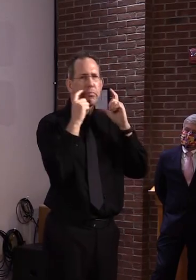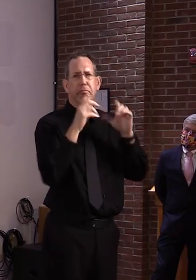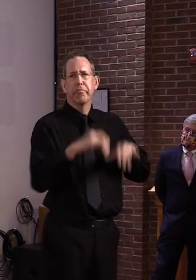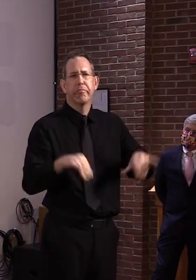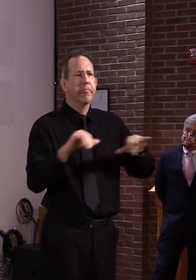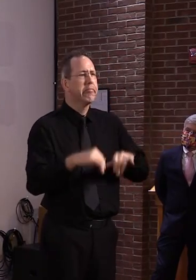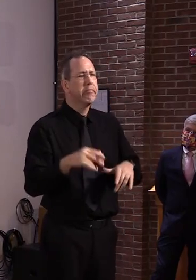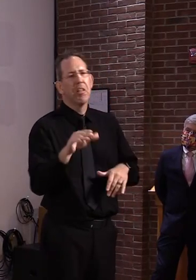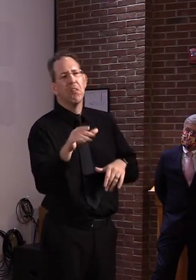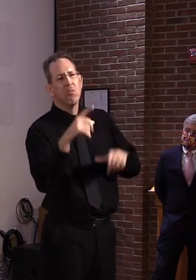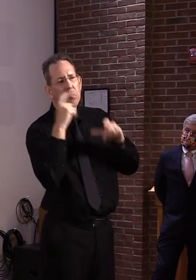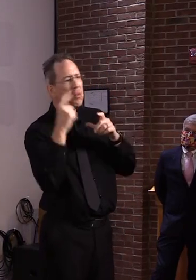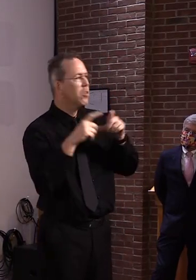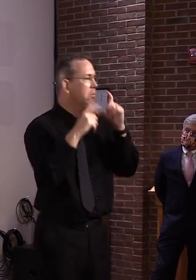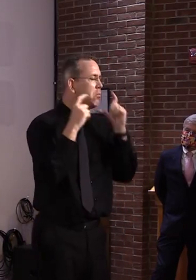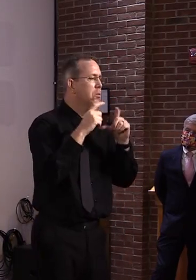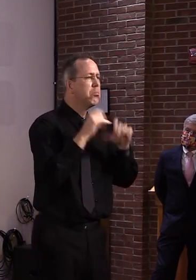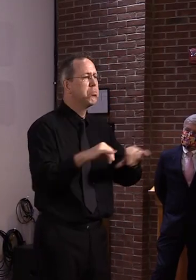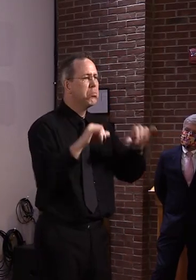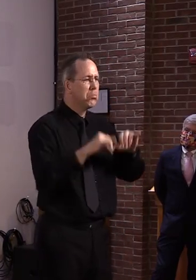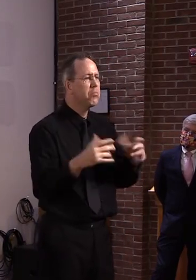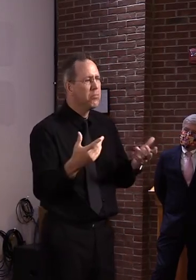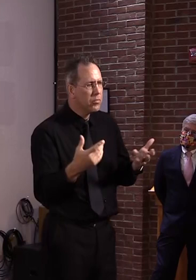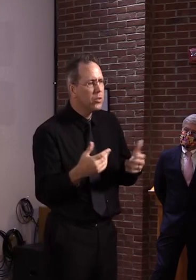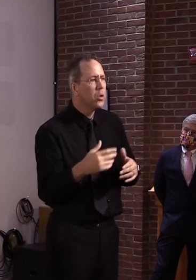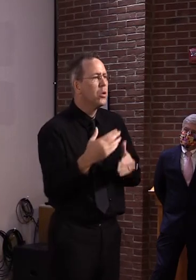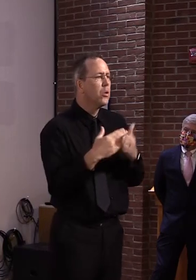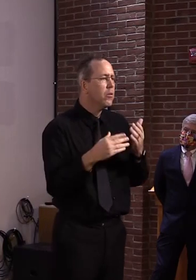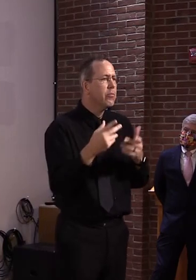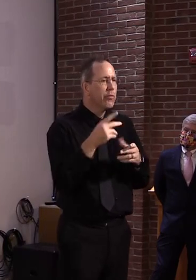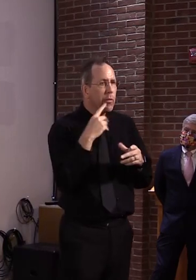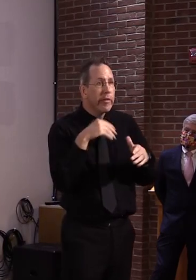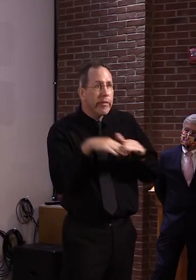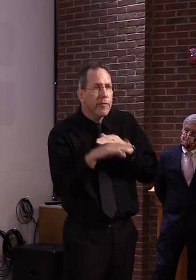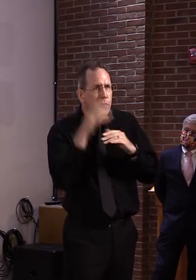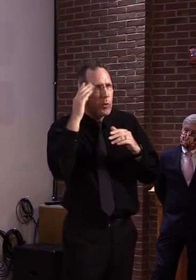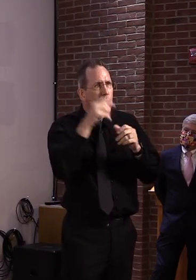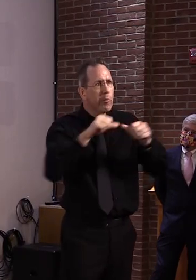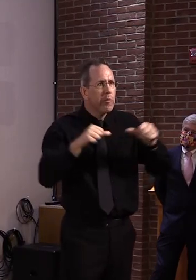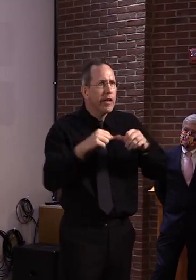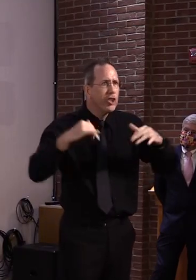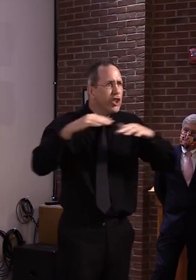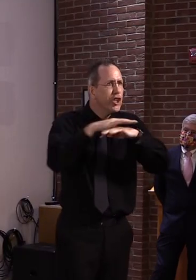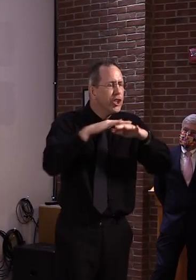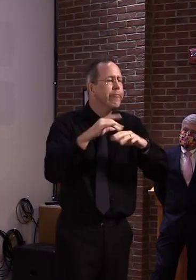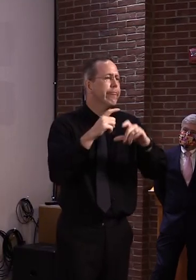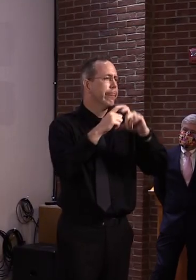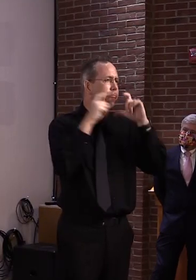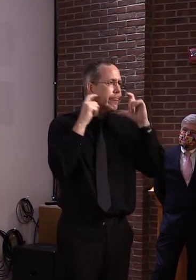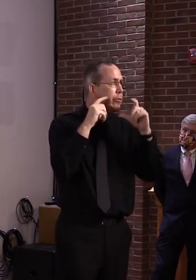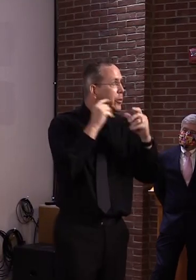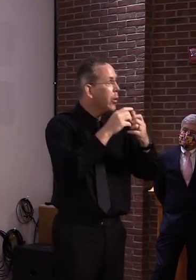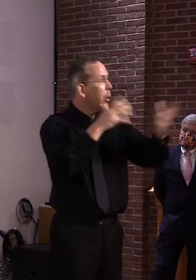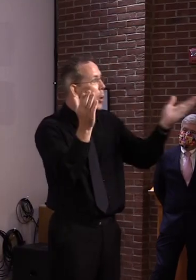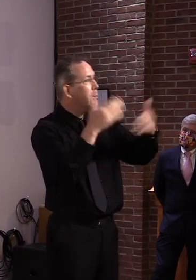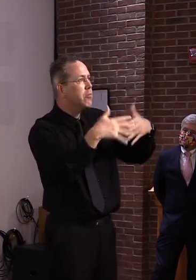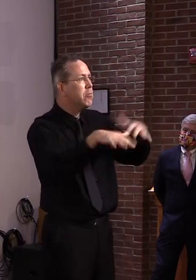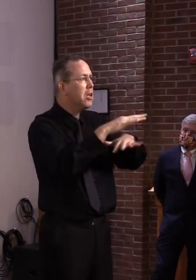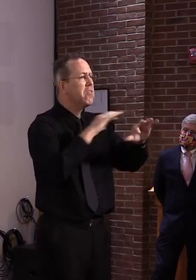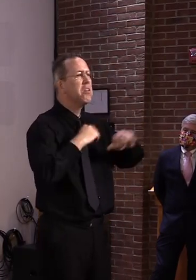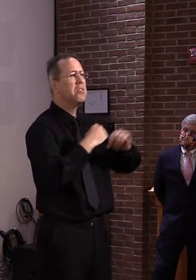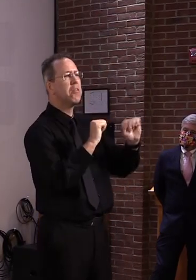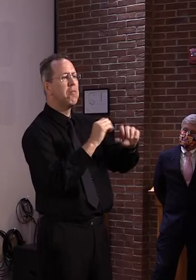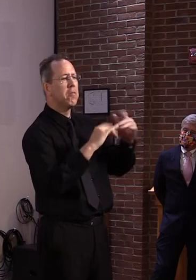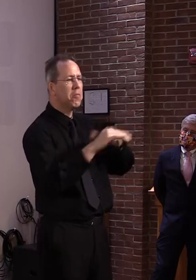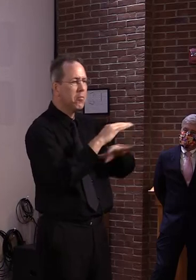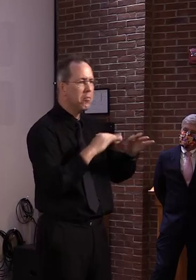show that some of these campaigns reduce the number of people who are actively smoking. They reduce the amount of alcohol